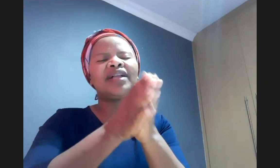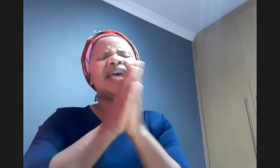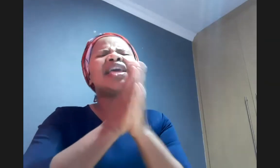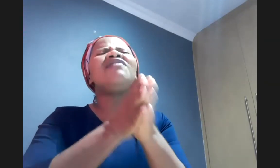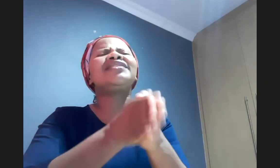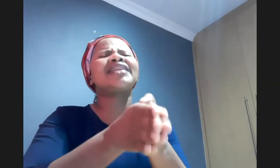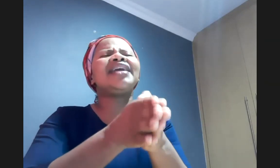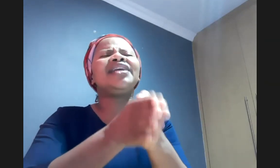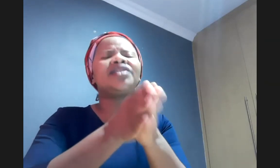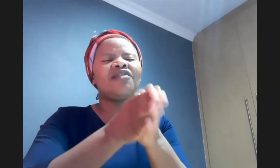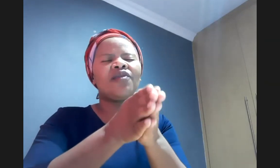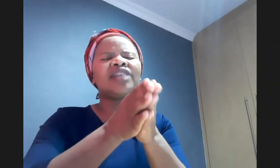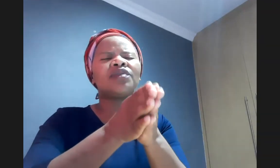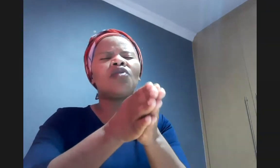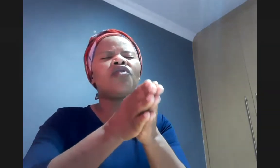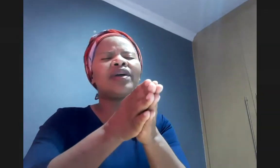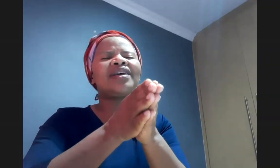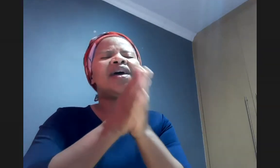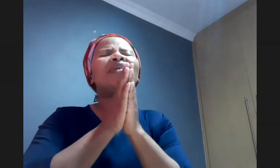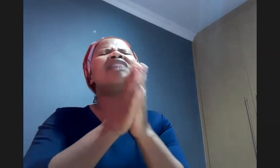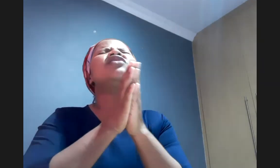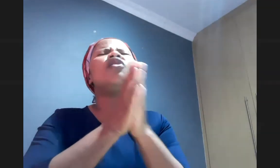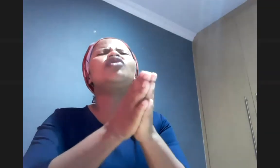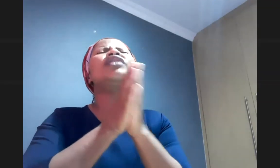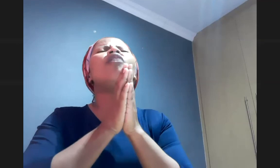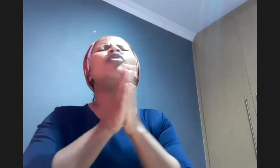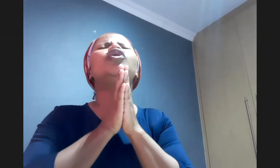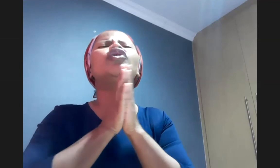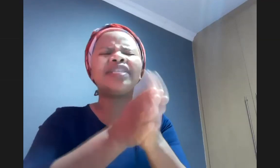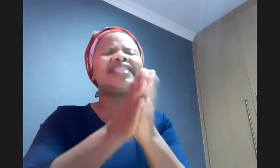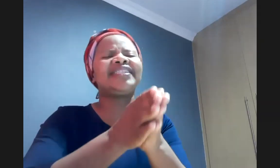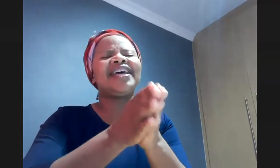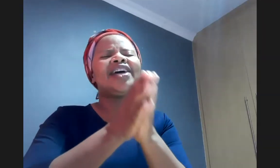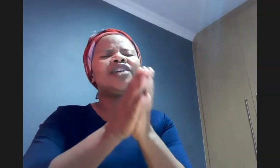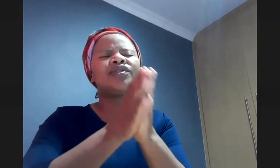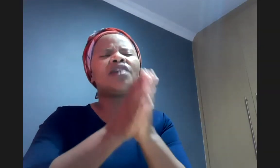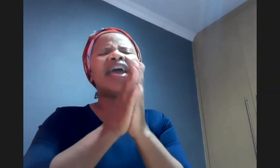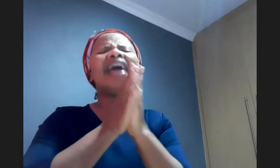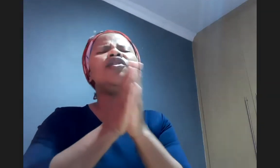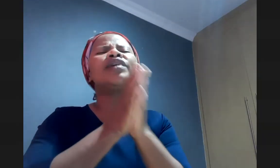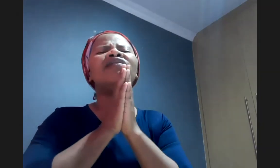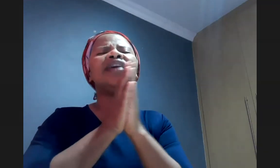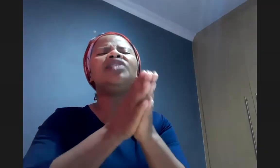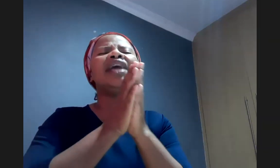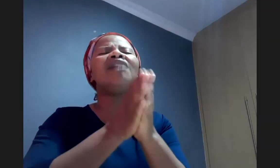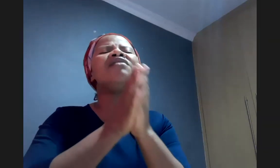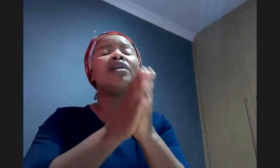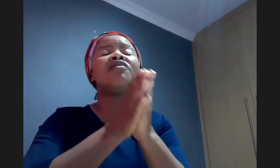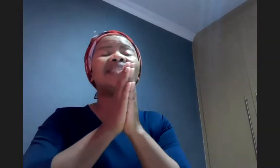give us the courage therefore as we go forward but give us also the opportunities to serve can you give each and every one of us